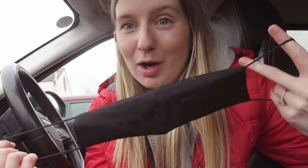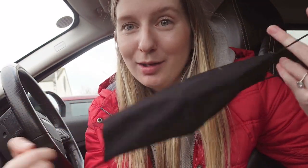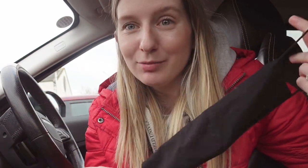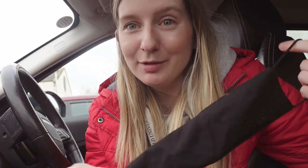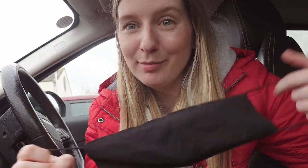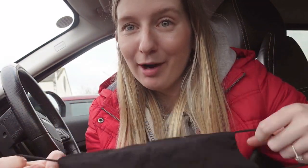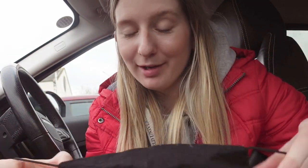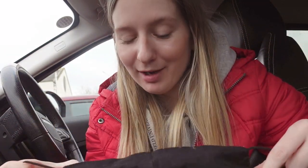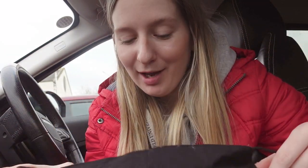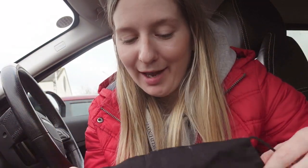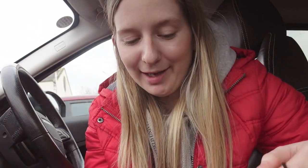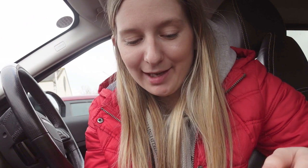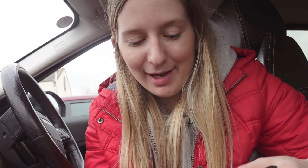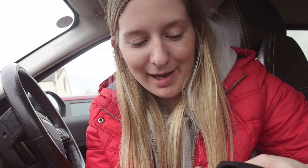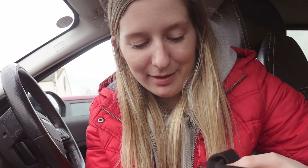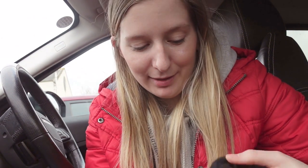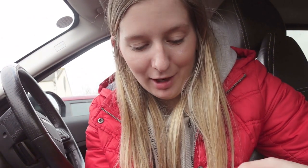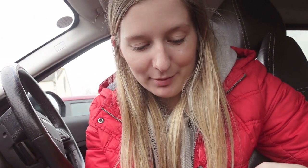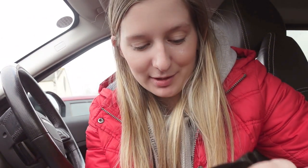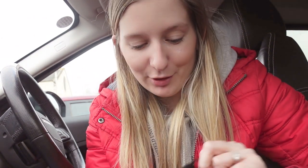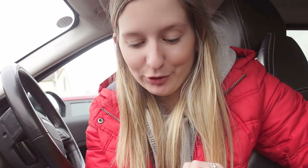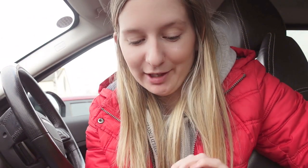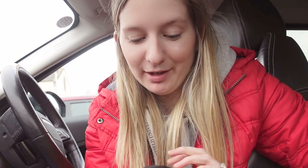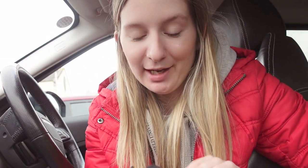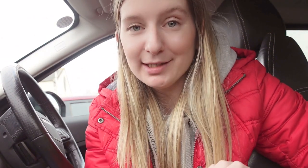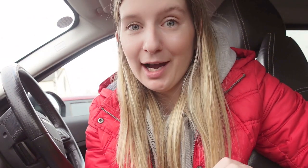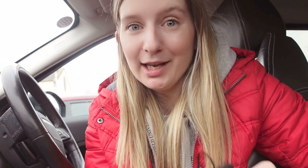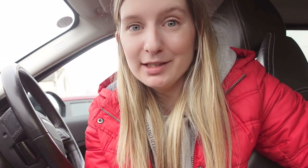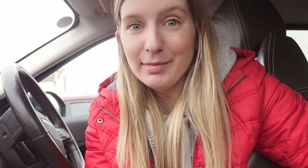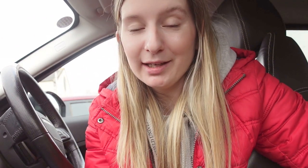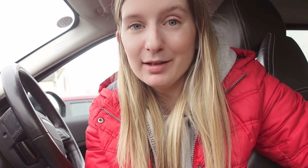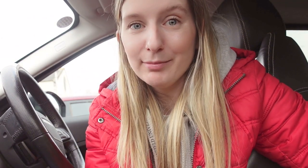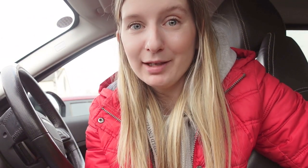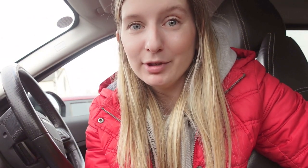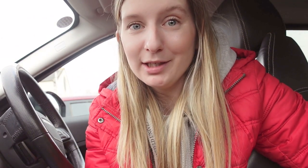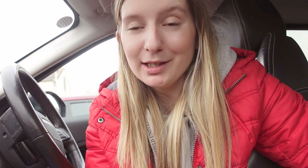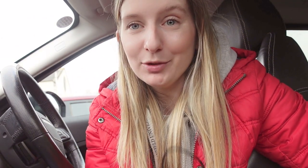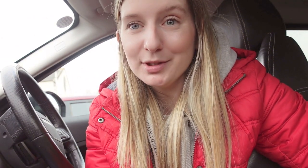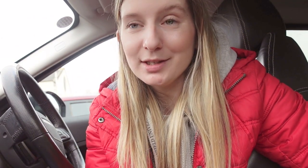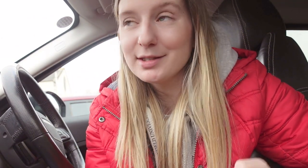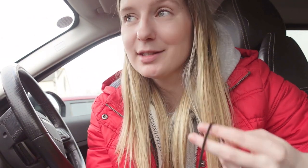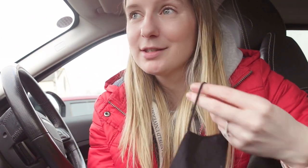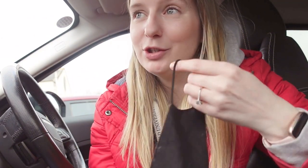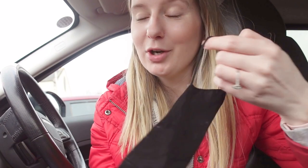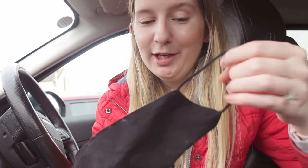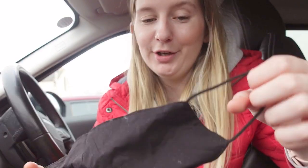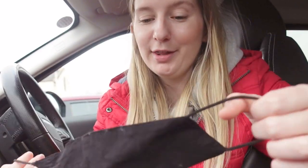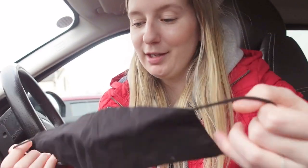can't lip read me barrier aka the I'm gonna sit on your hearing aid and make it make really silly noises so you can't hear anything